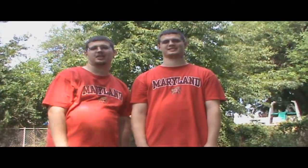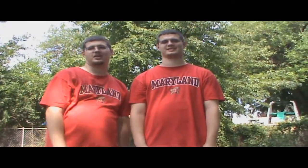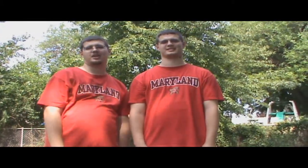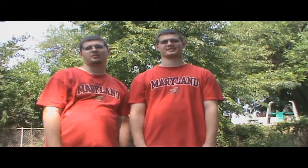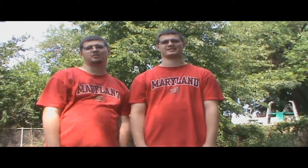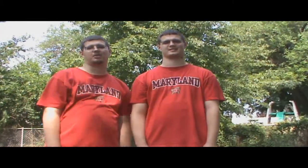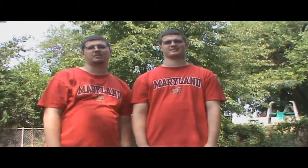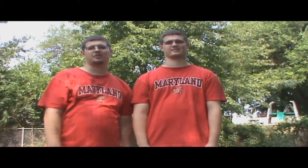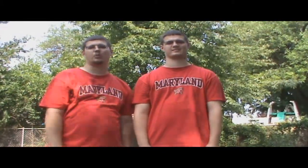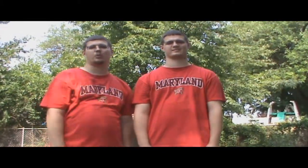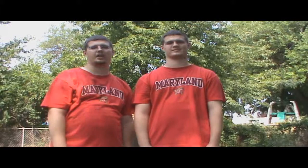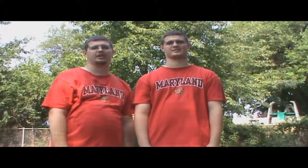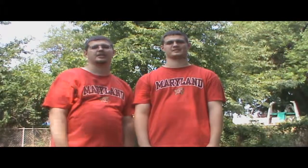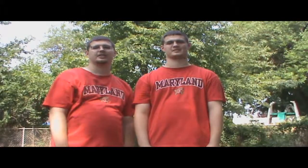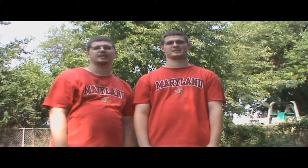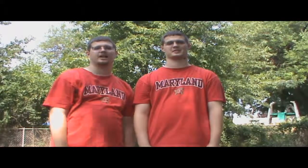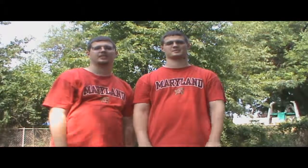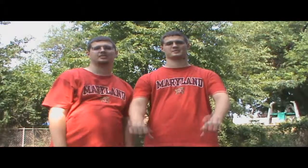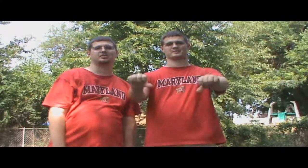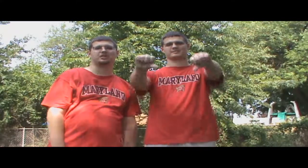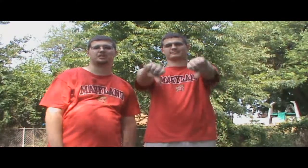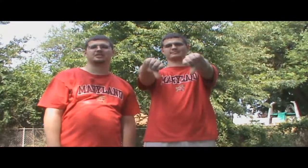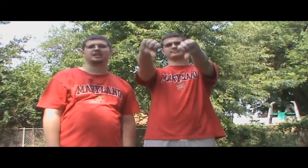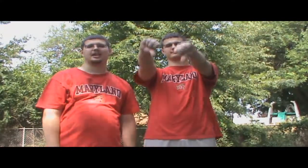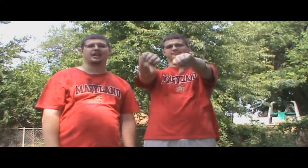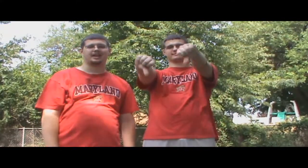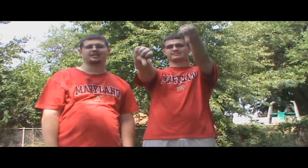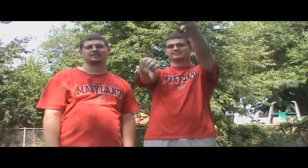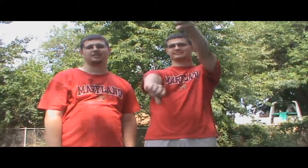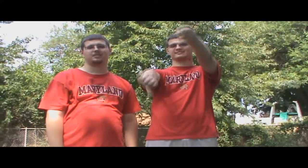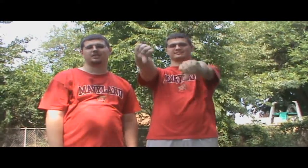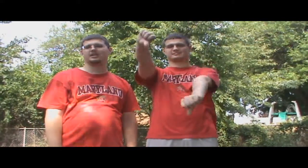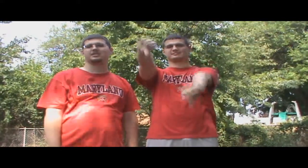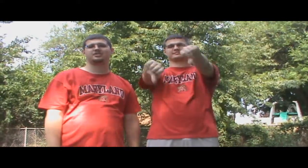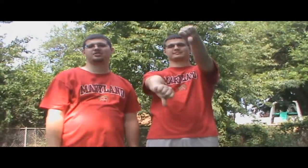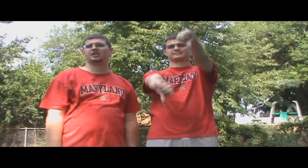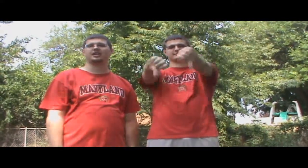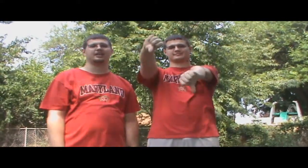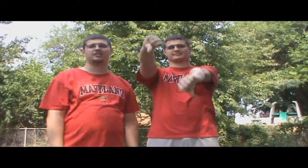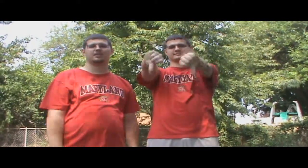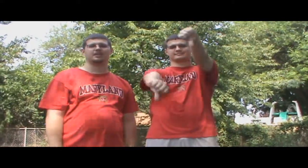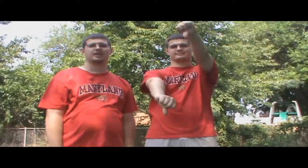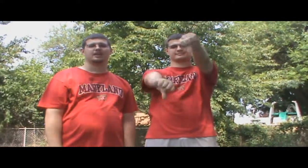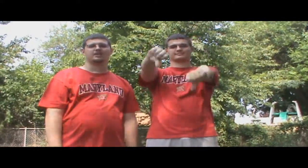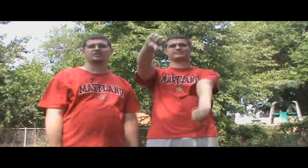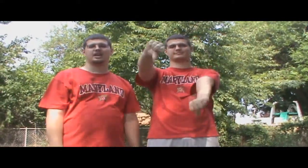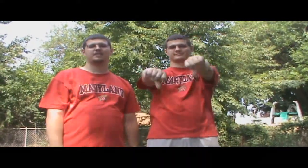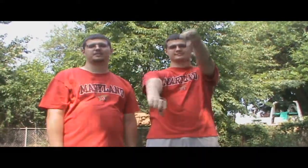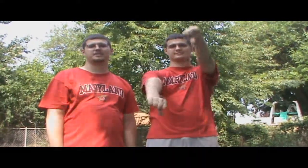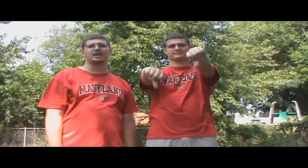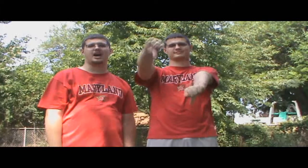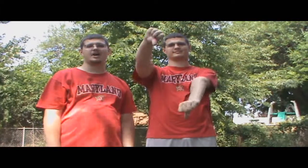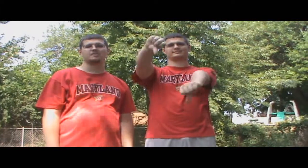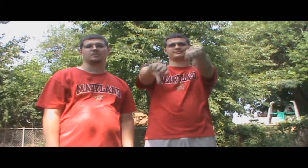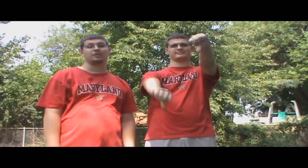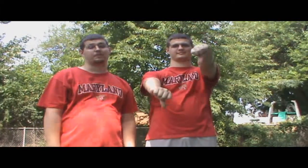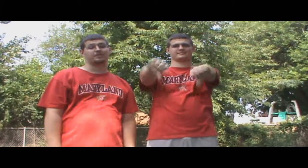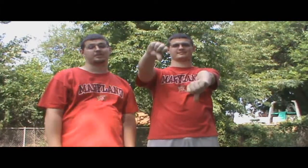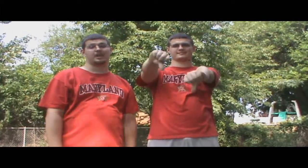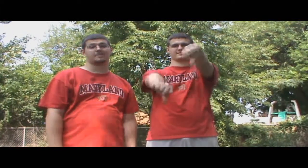Okay, we're going talk about the Wii. How it sucks ass. It really is. It's shitty. It really is. It was ahead of its time when it first came